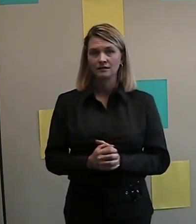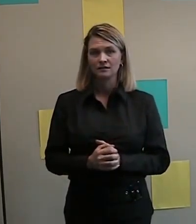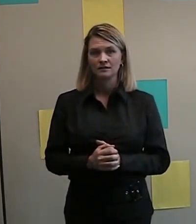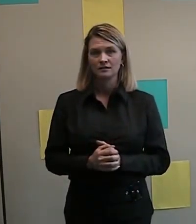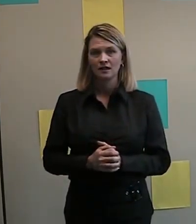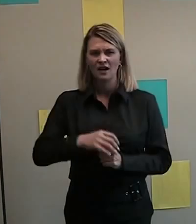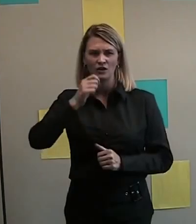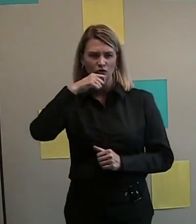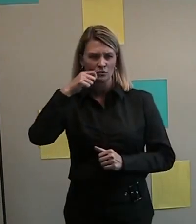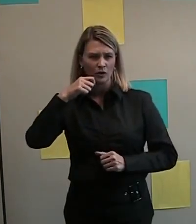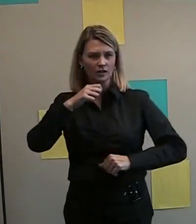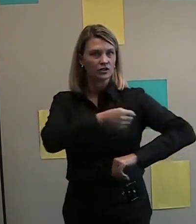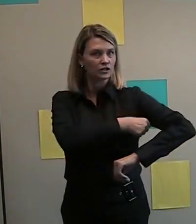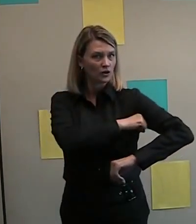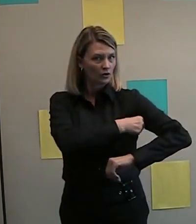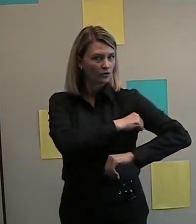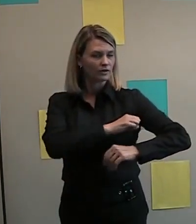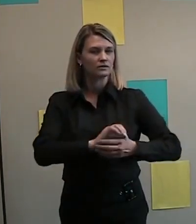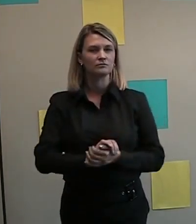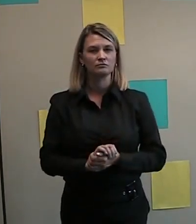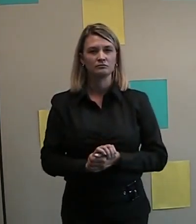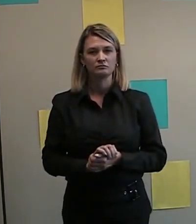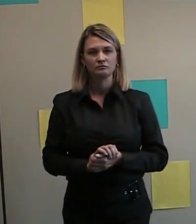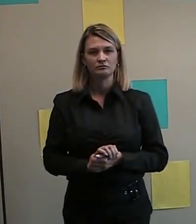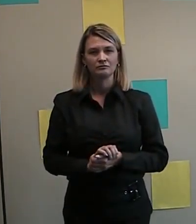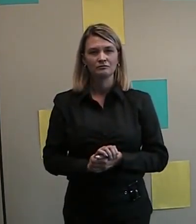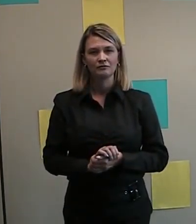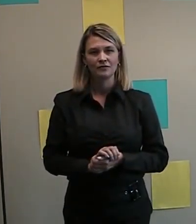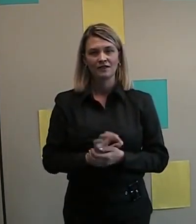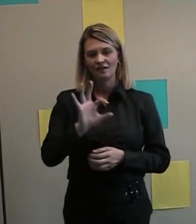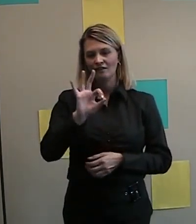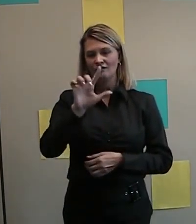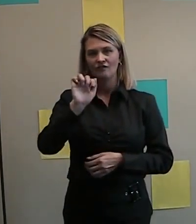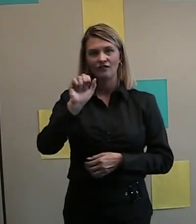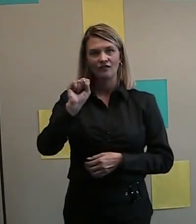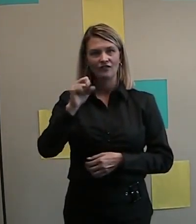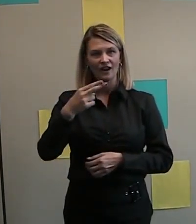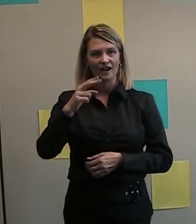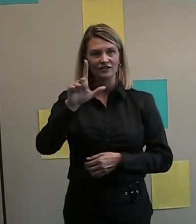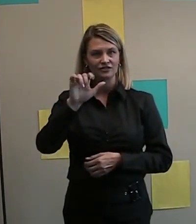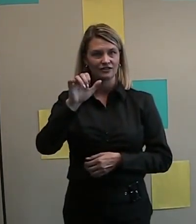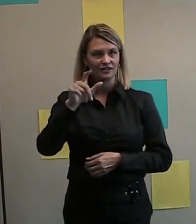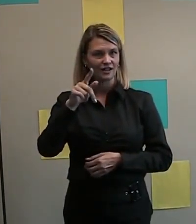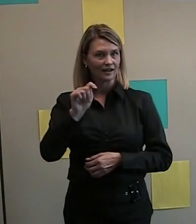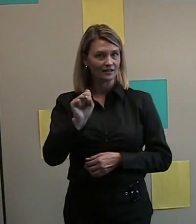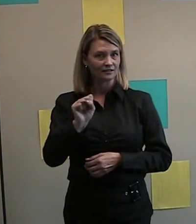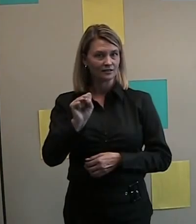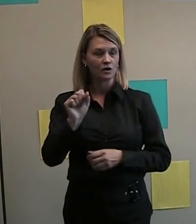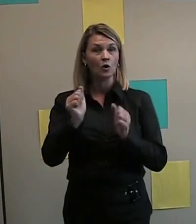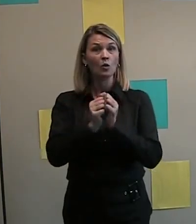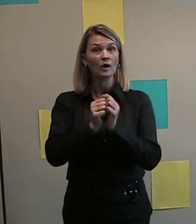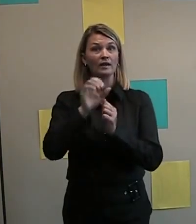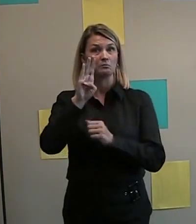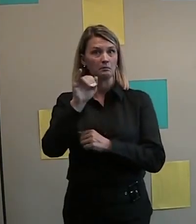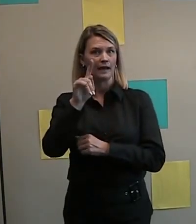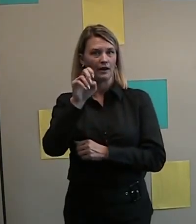supplies, flashlights with extra batteries, small board games,